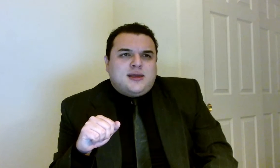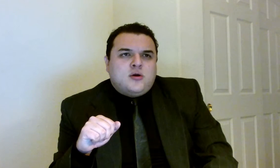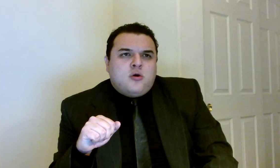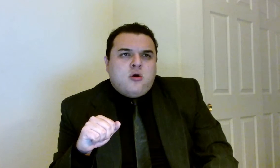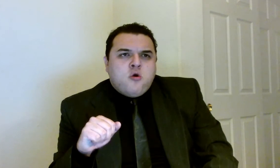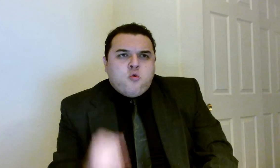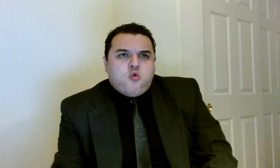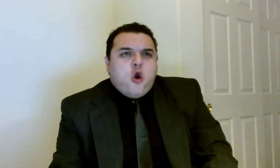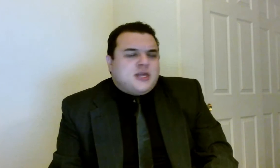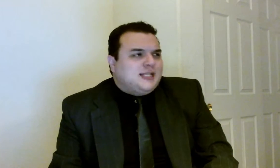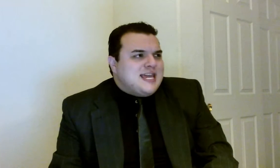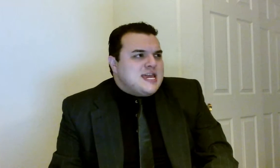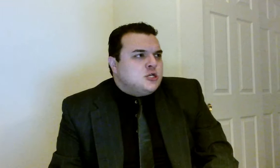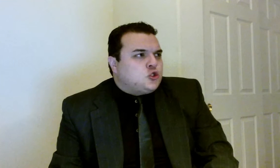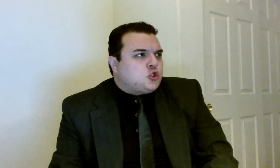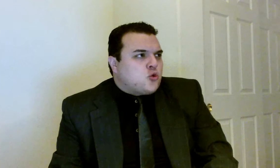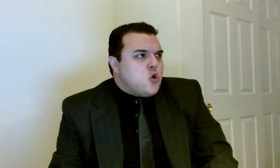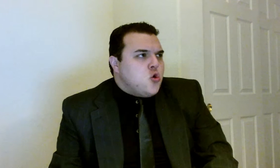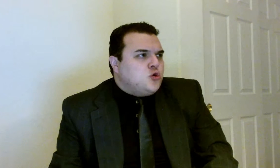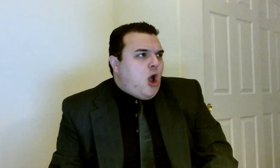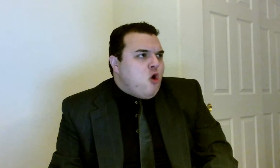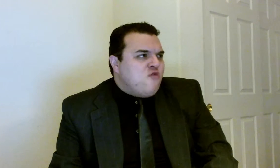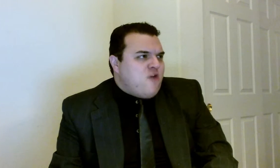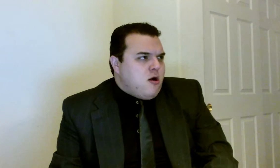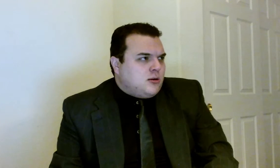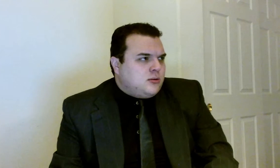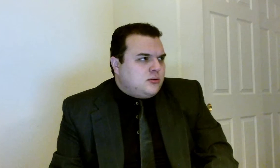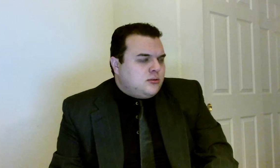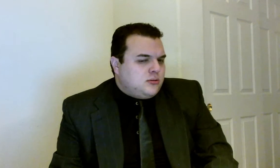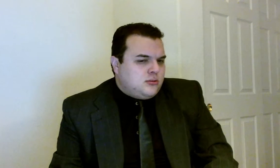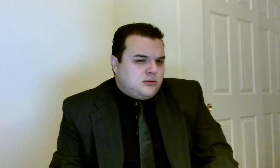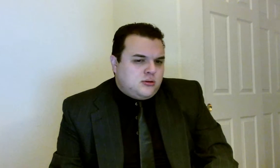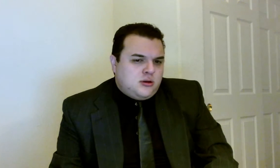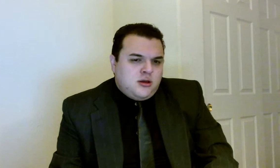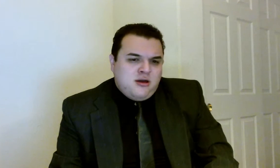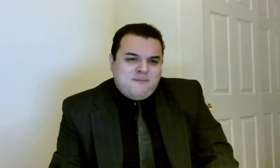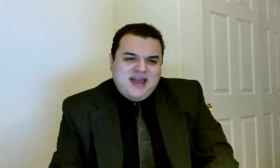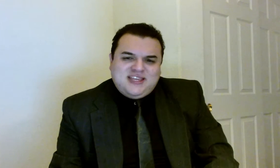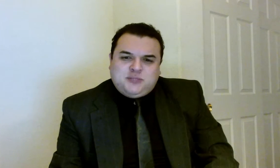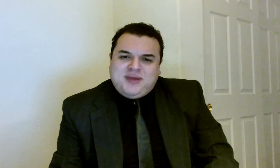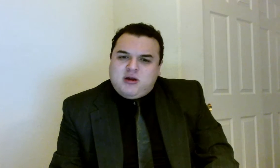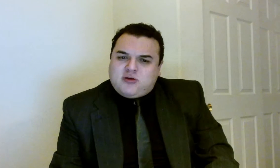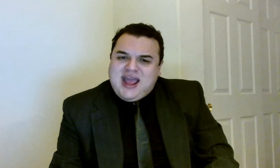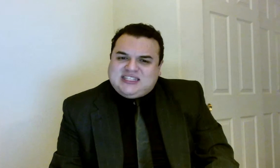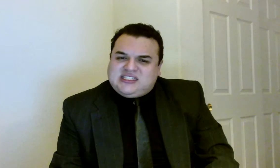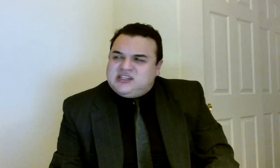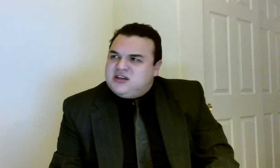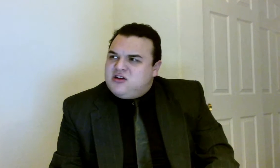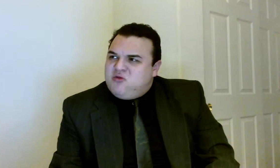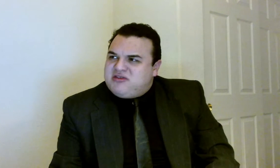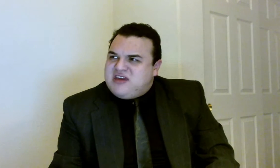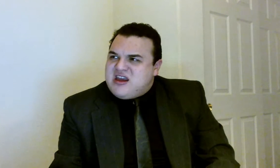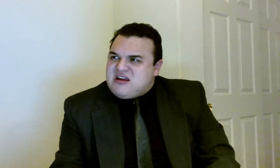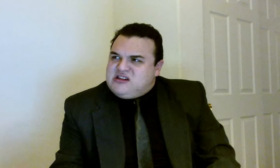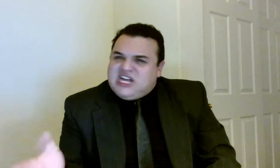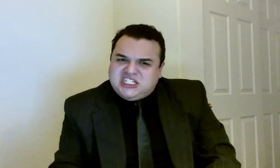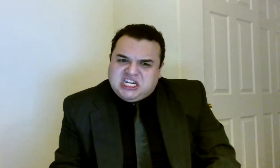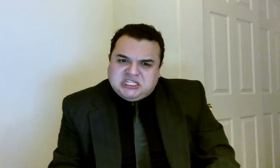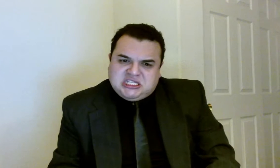royally screwed over by these bureaucrats with their luncheons,